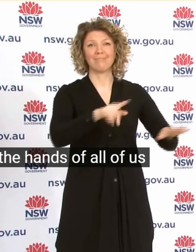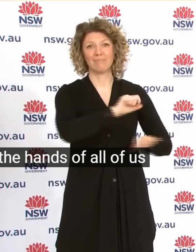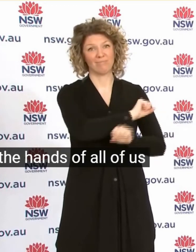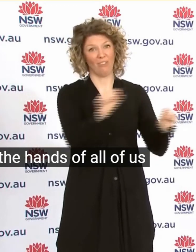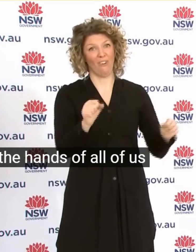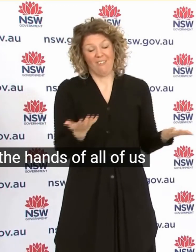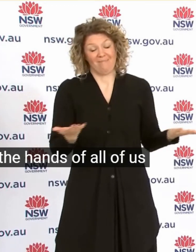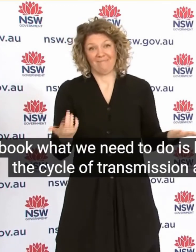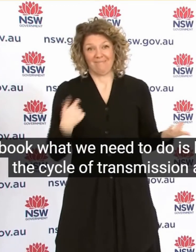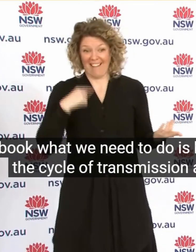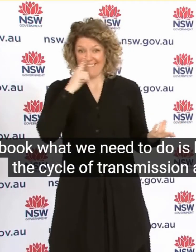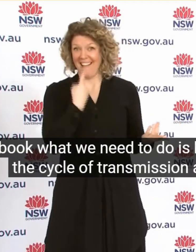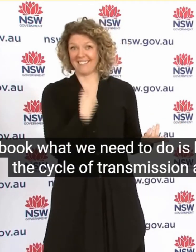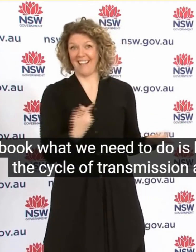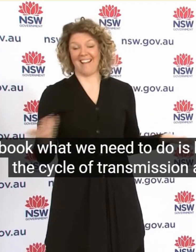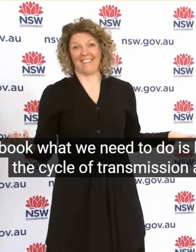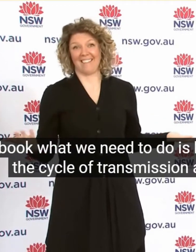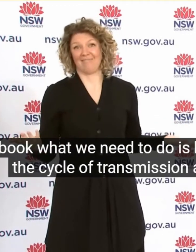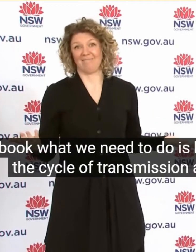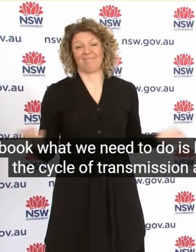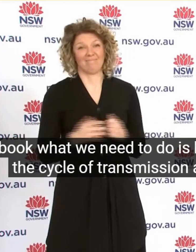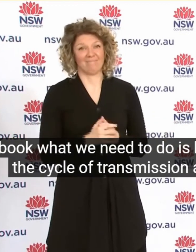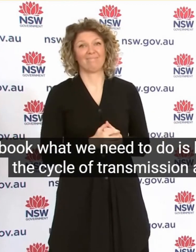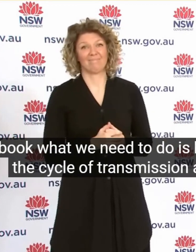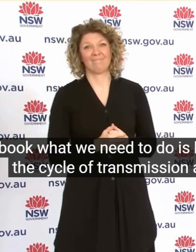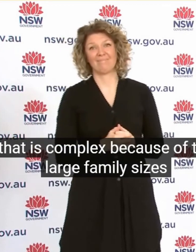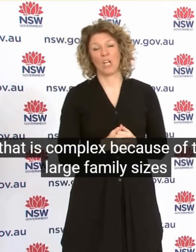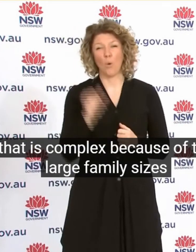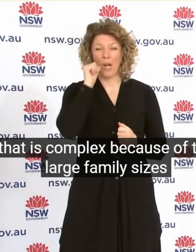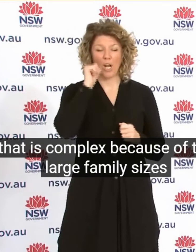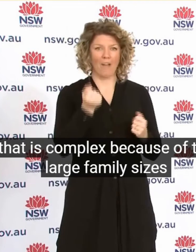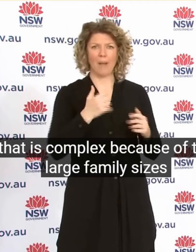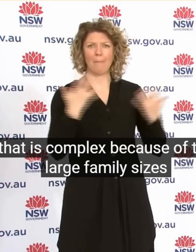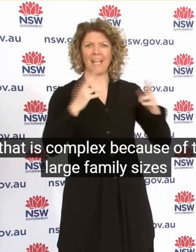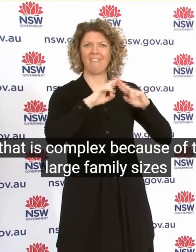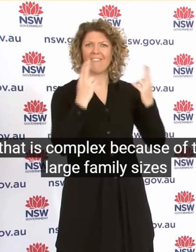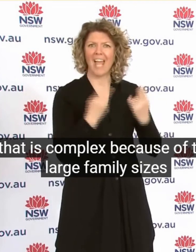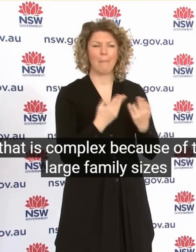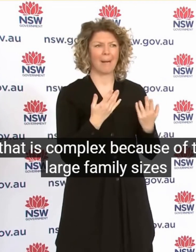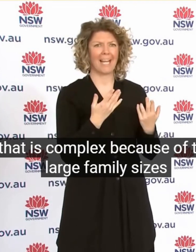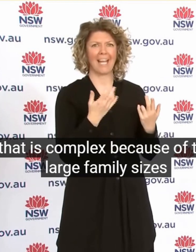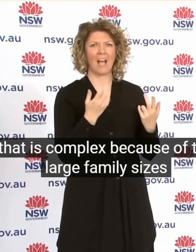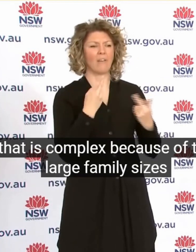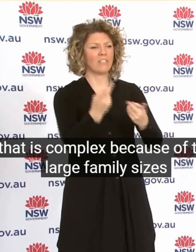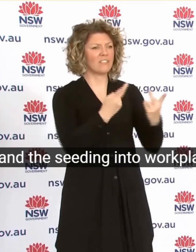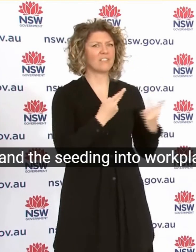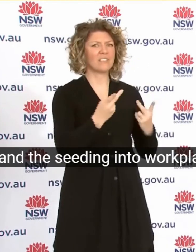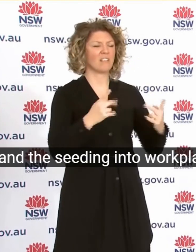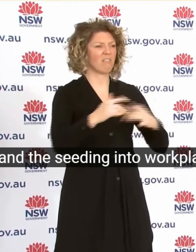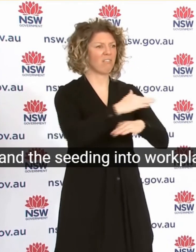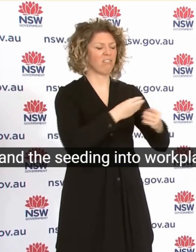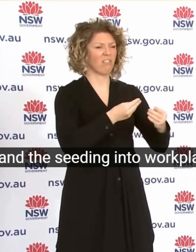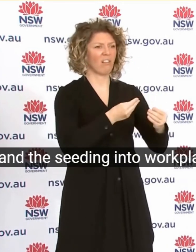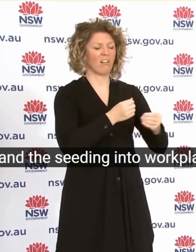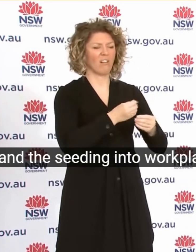Transmission And That Is Complex Because Of The Large Family Sizes And The Seeding Into Work Places Dr Chang